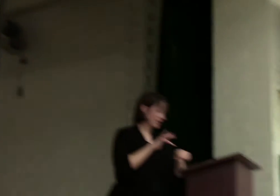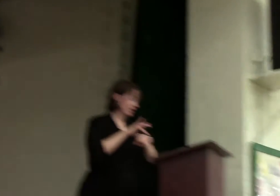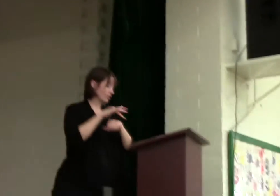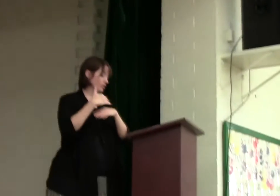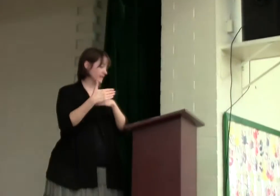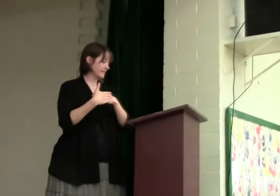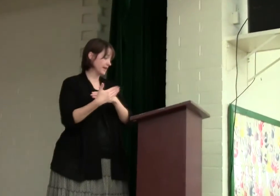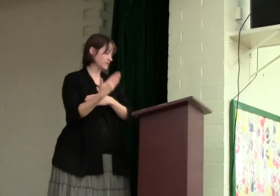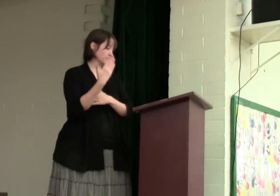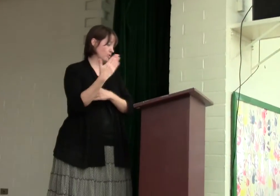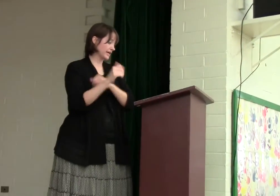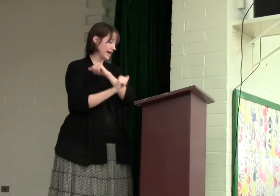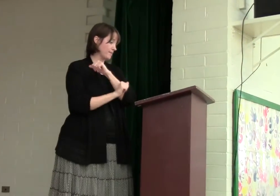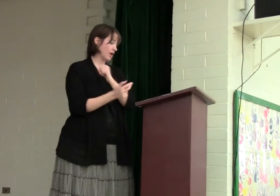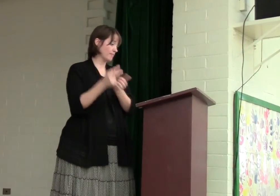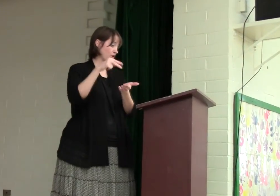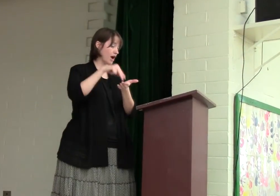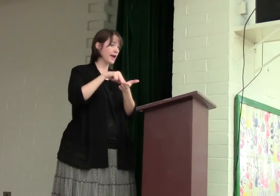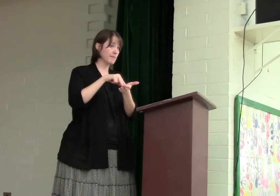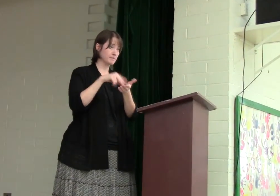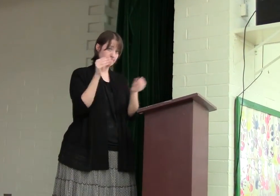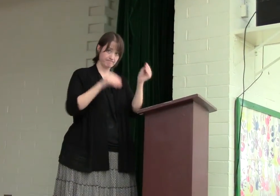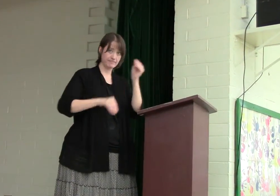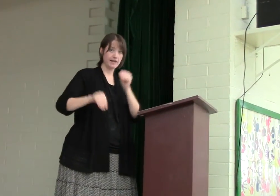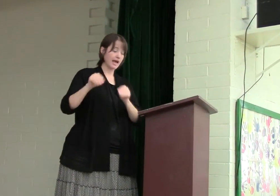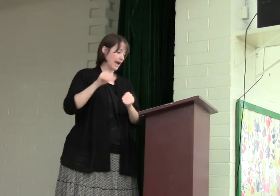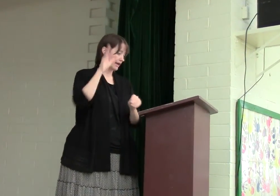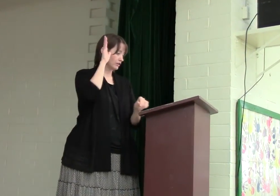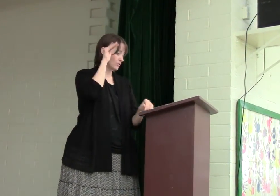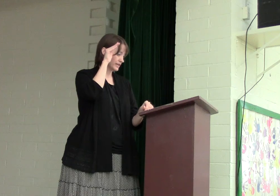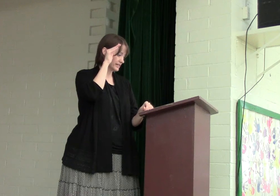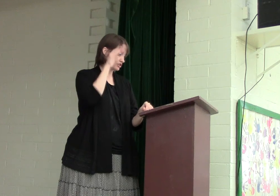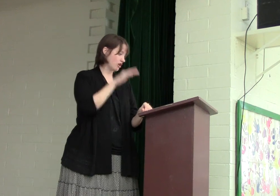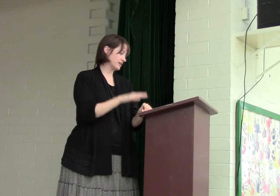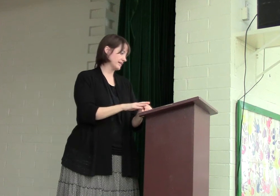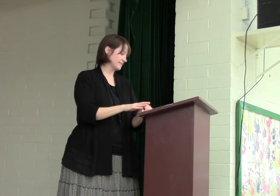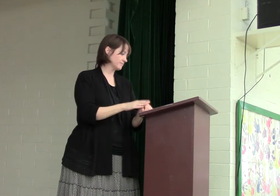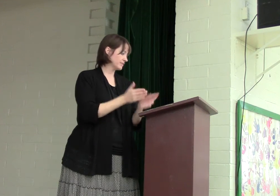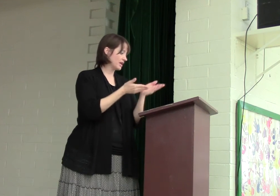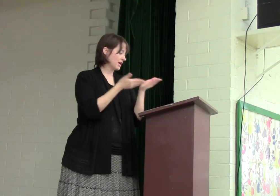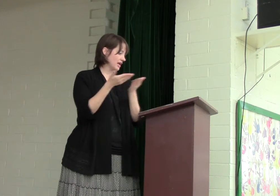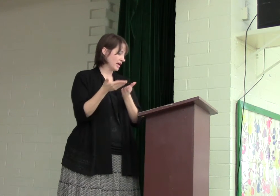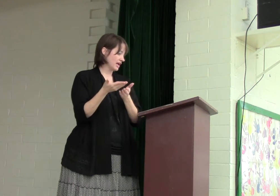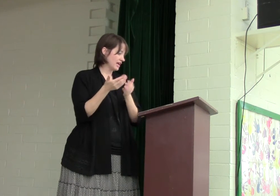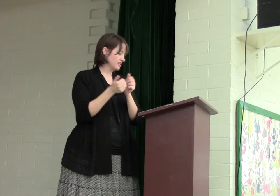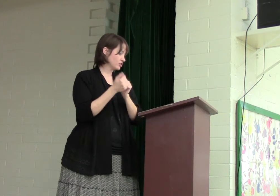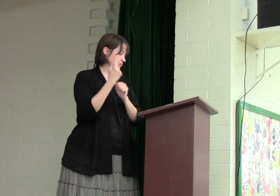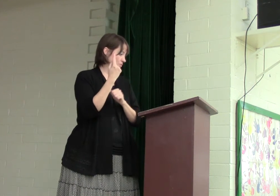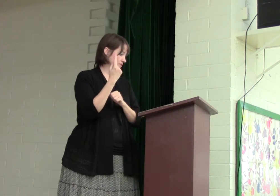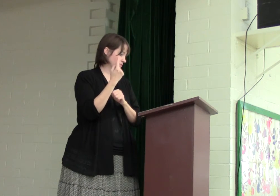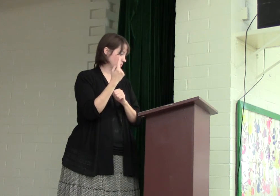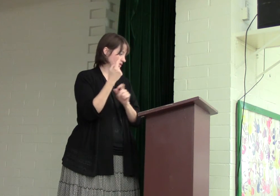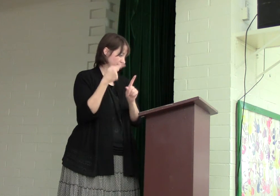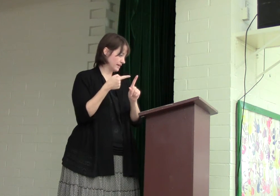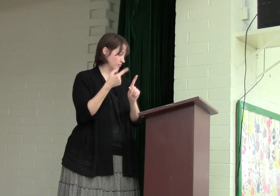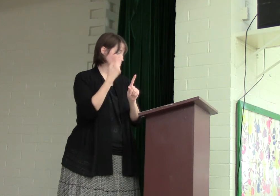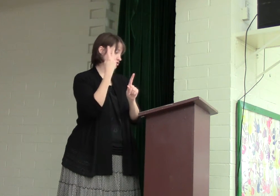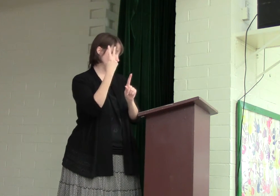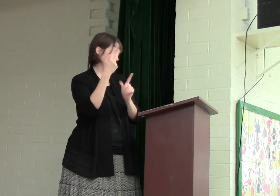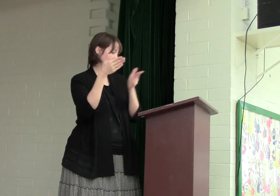Early the next morning, Abraham got up and loaded his donkey. He took with him two of